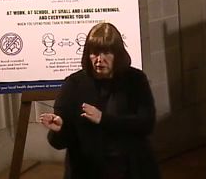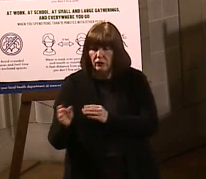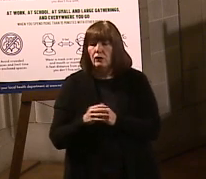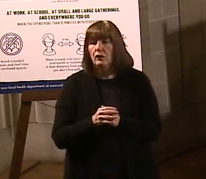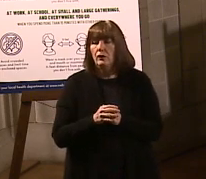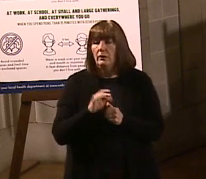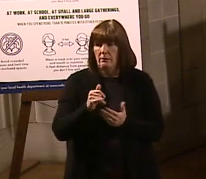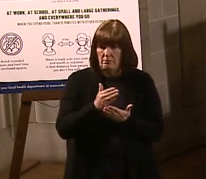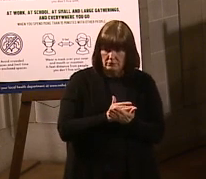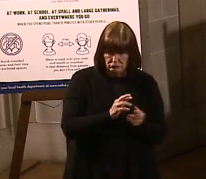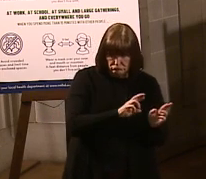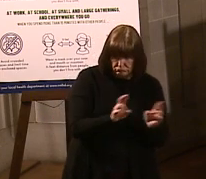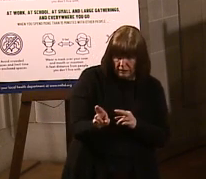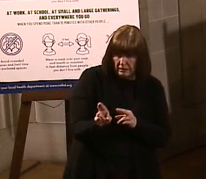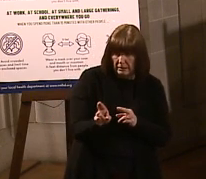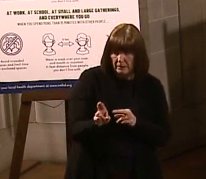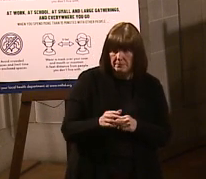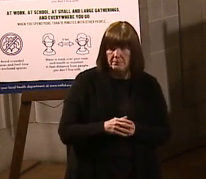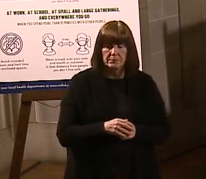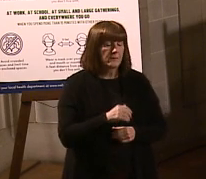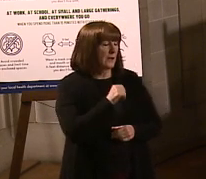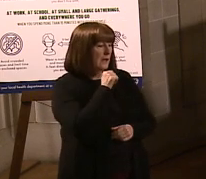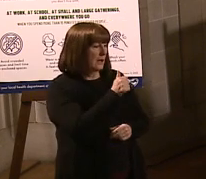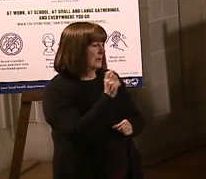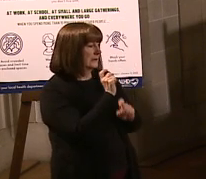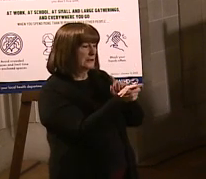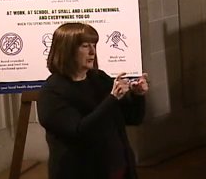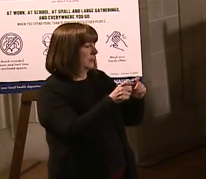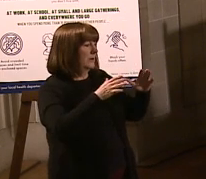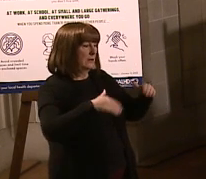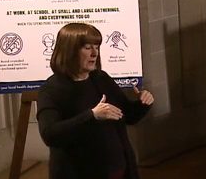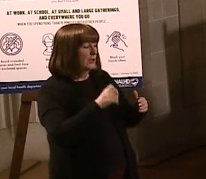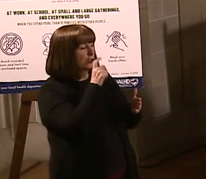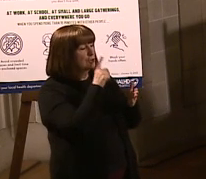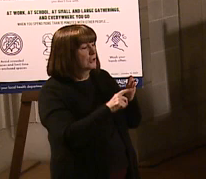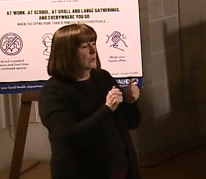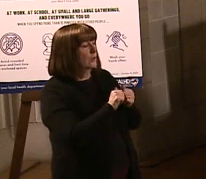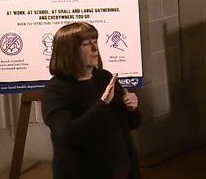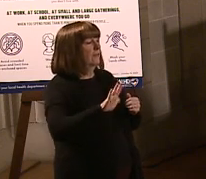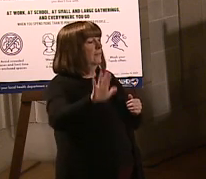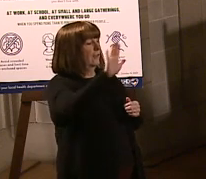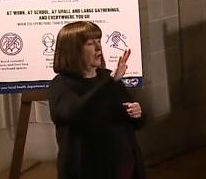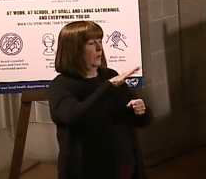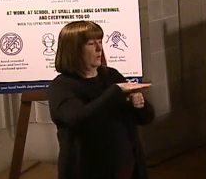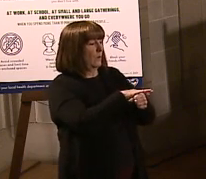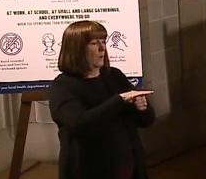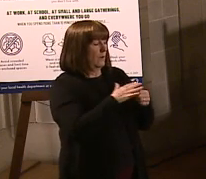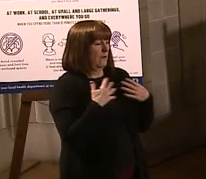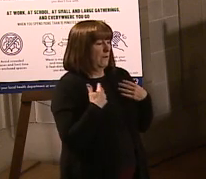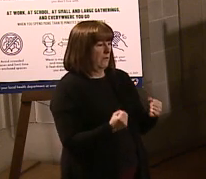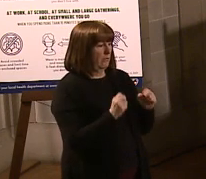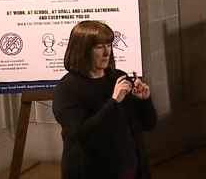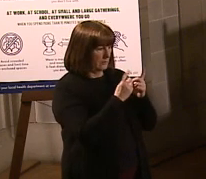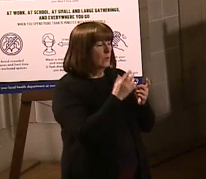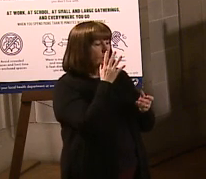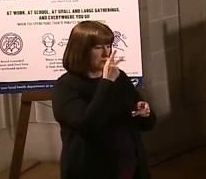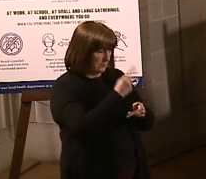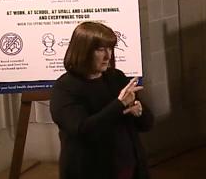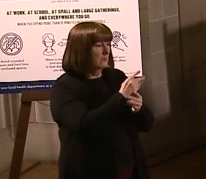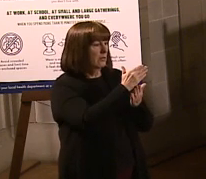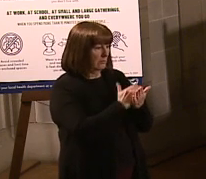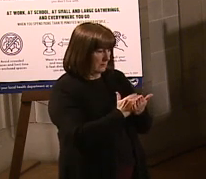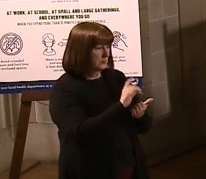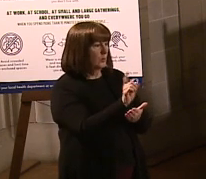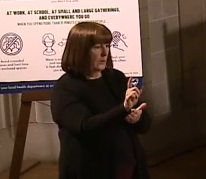list ready and is it distributed yet? It's not distributed, but they should check with their local health districts because they will do the list of where